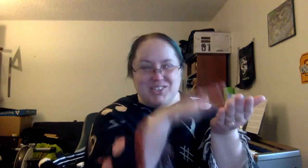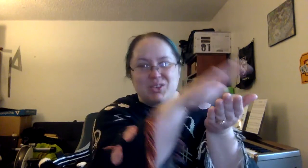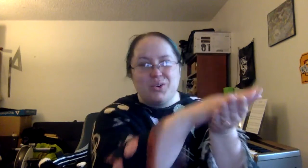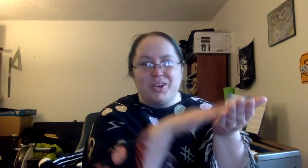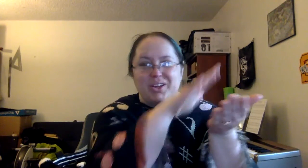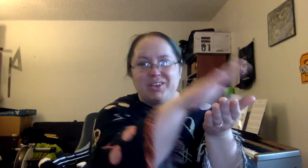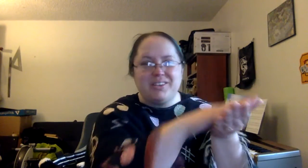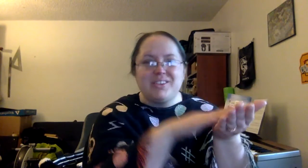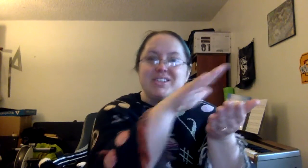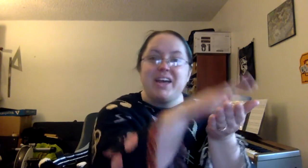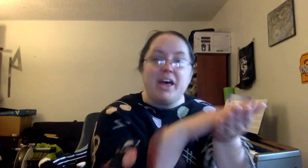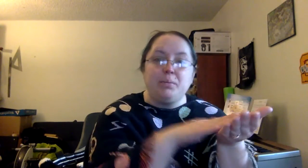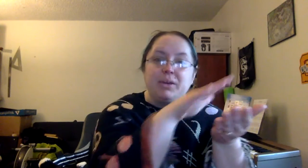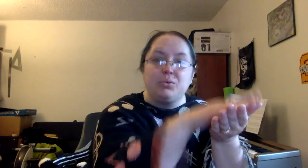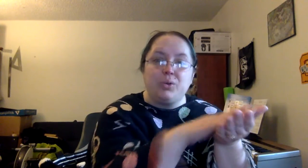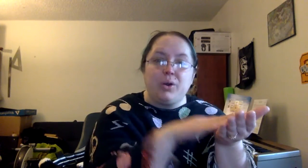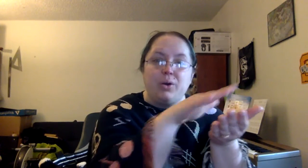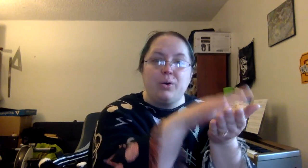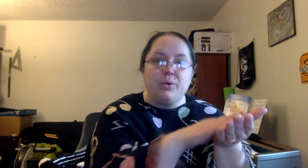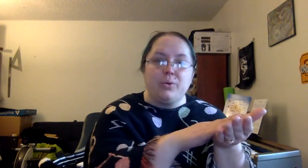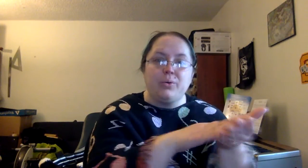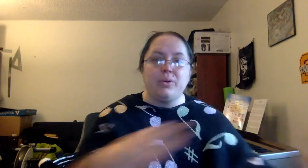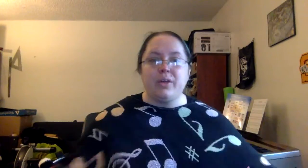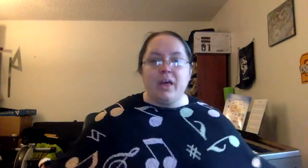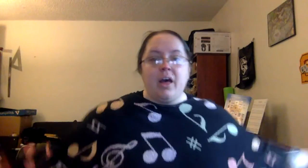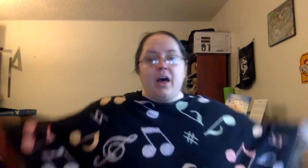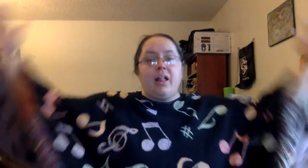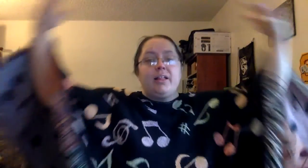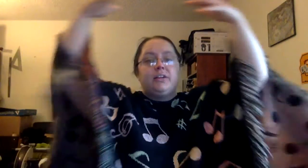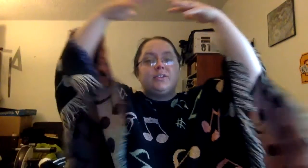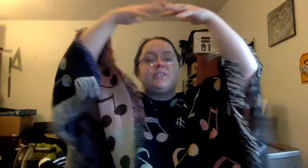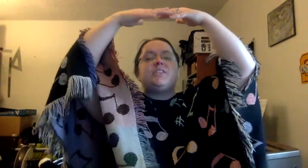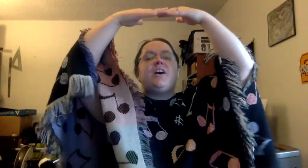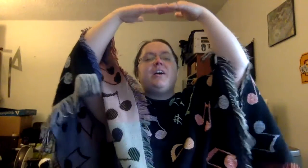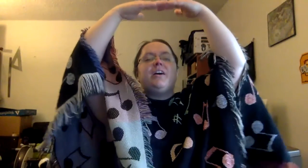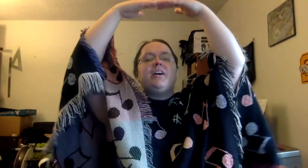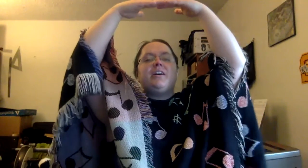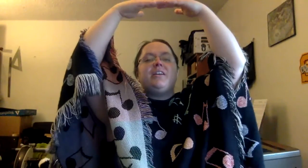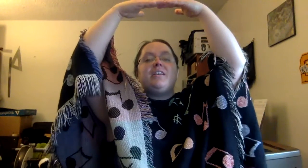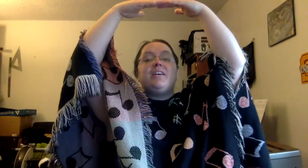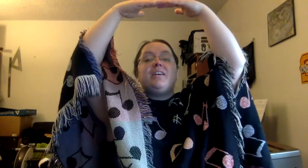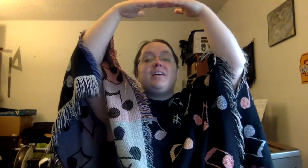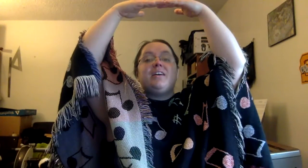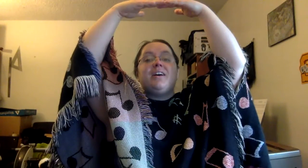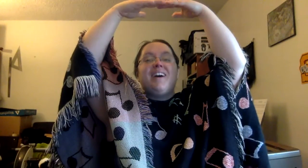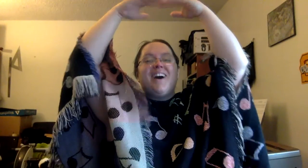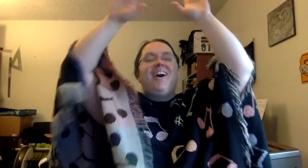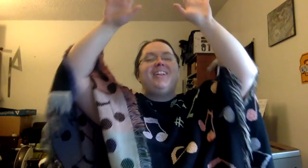soil to help it grow. A little sun. A